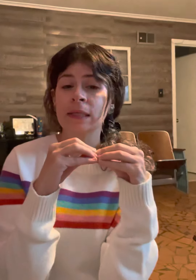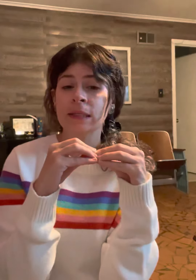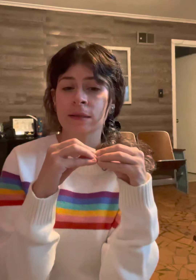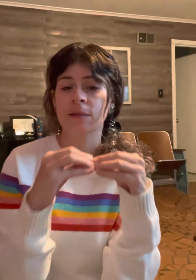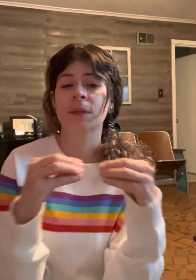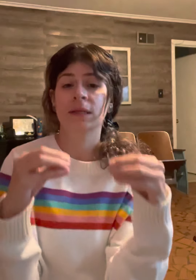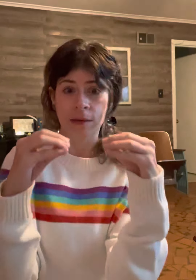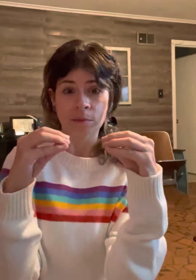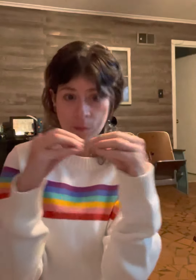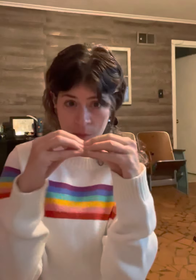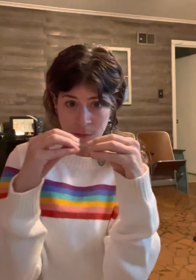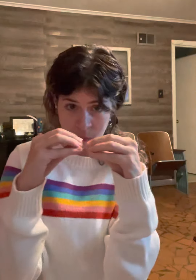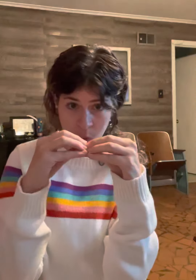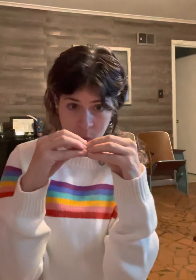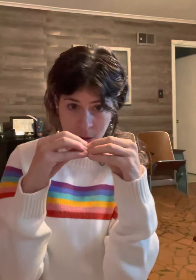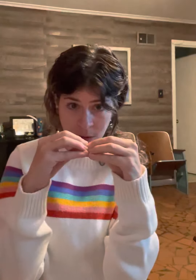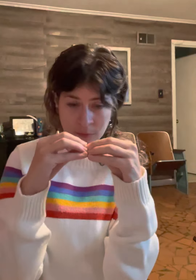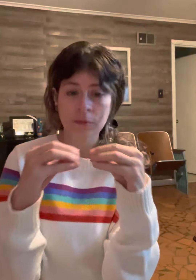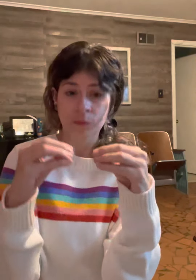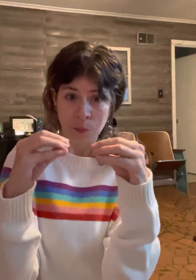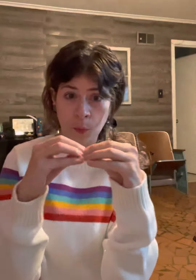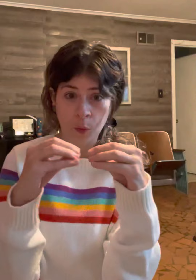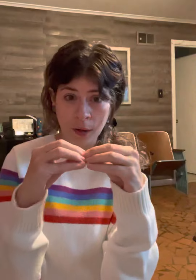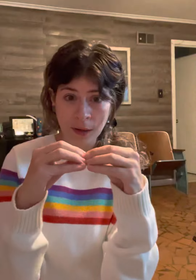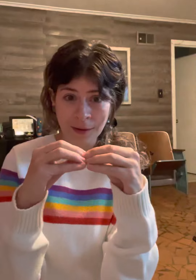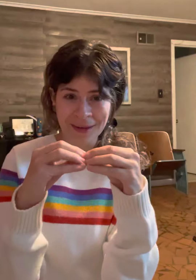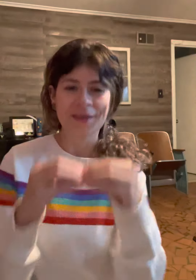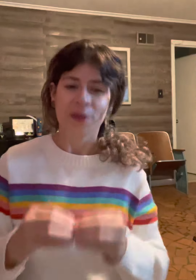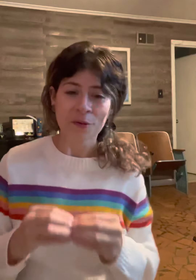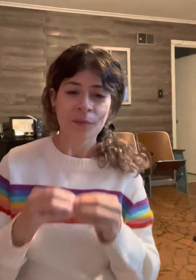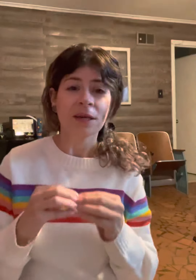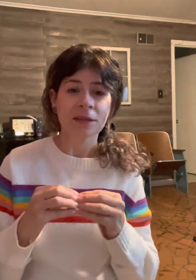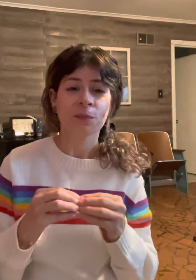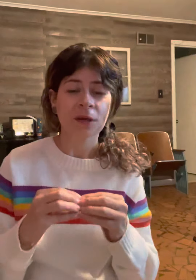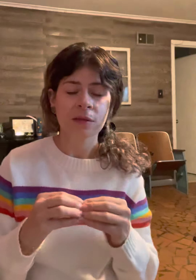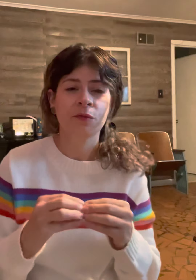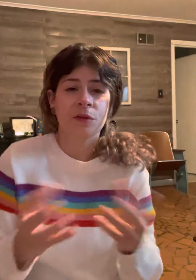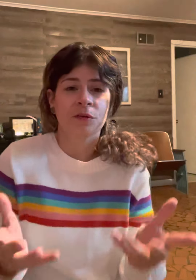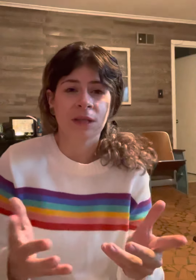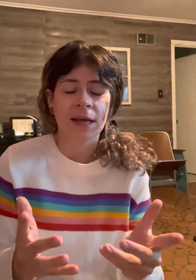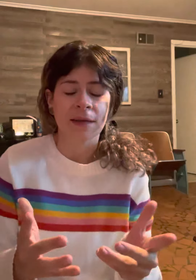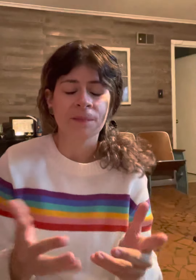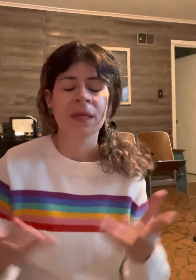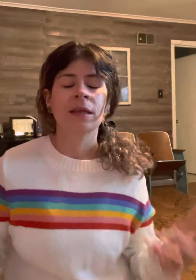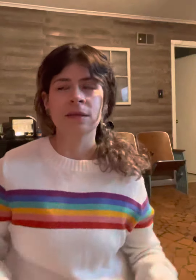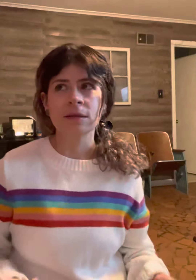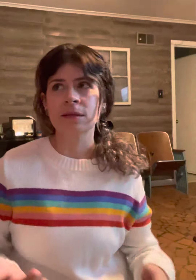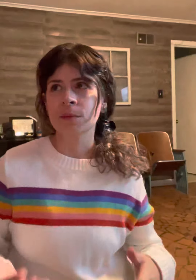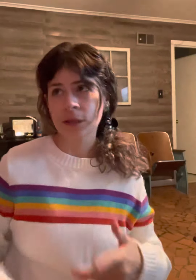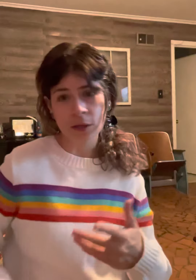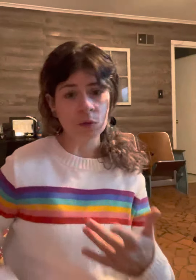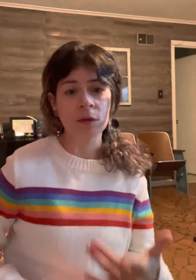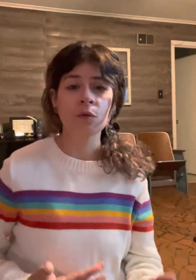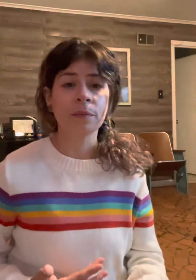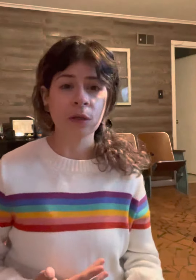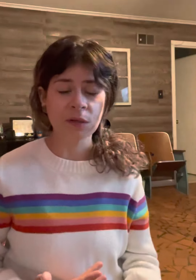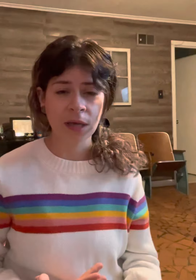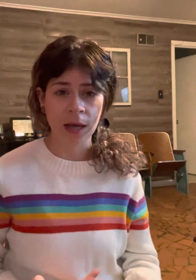somebody saying, more, more. You can be expressive with your sign. This is something that you can do at meal times.